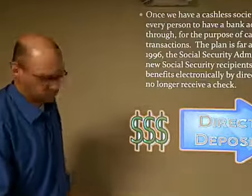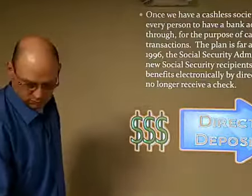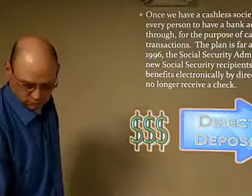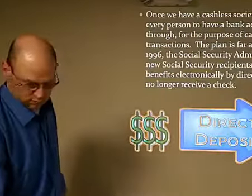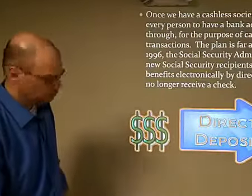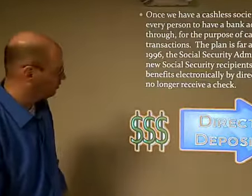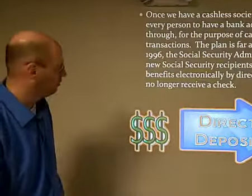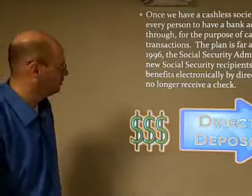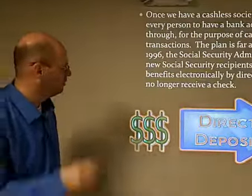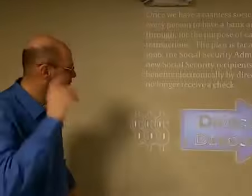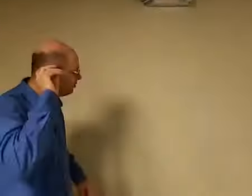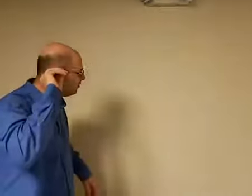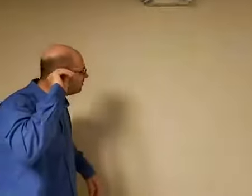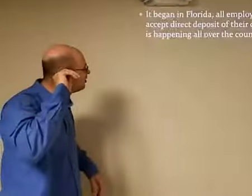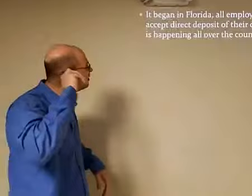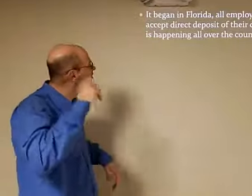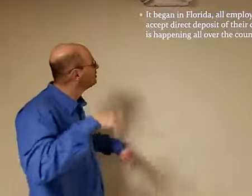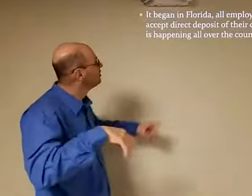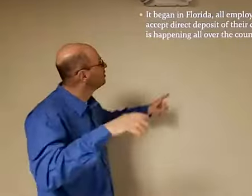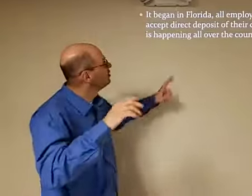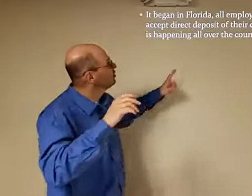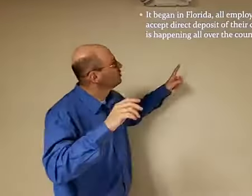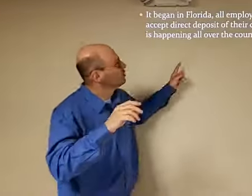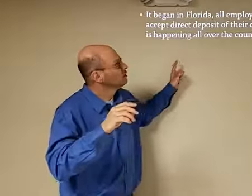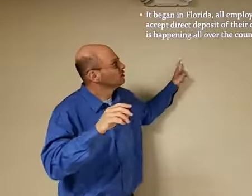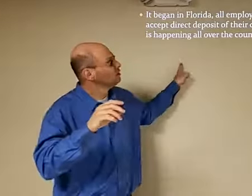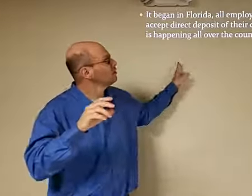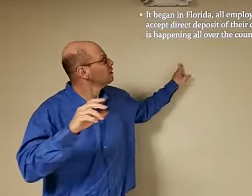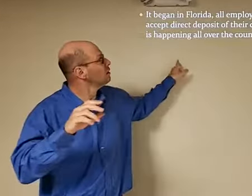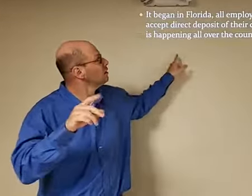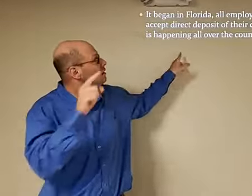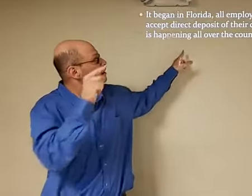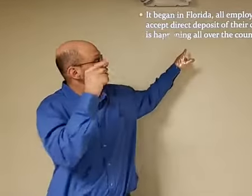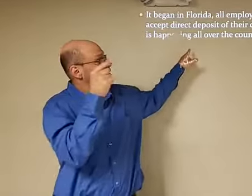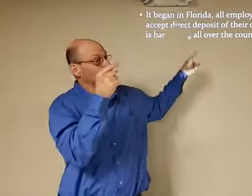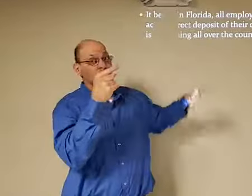It's a way of controlling, you know, individuals.